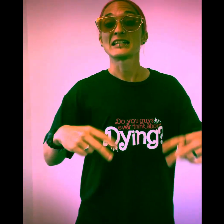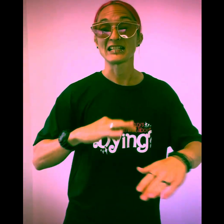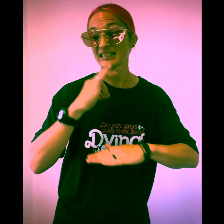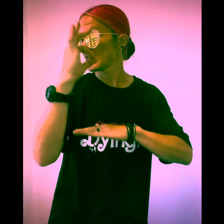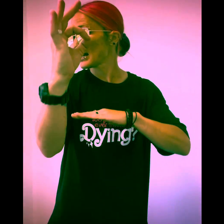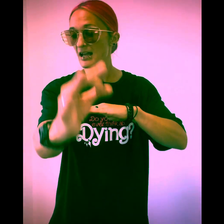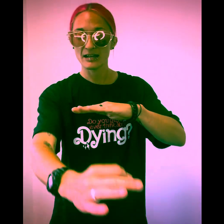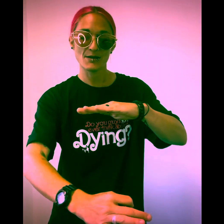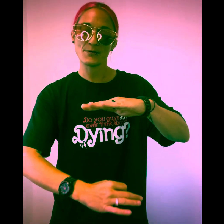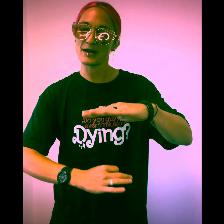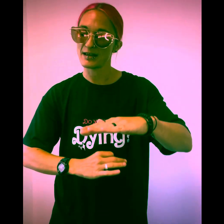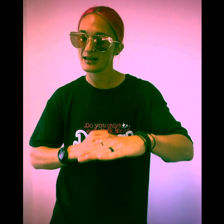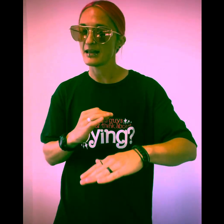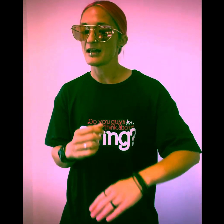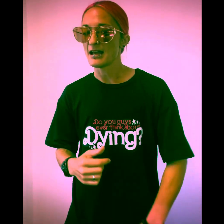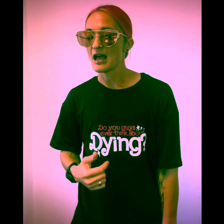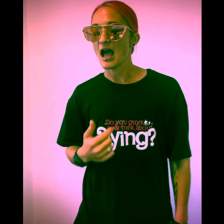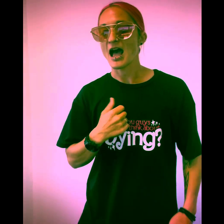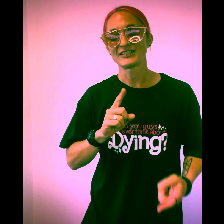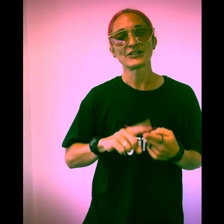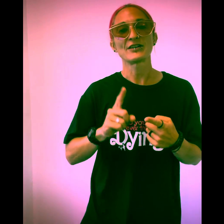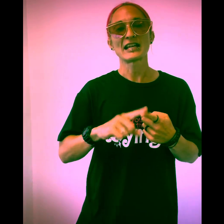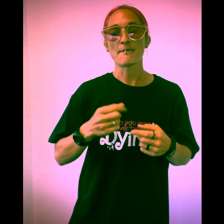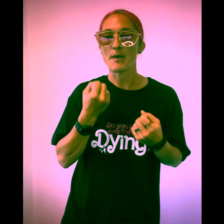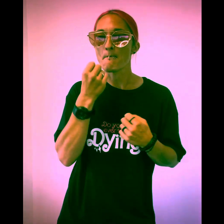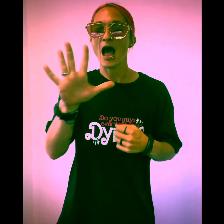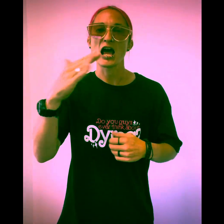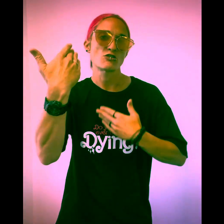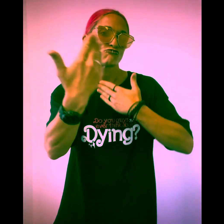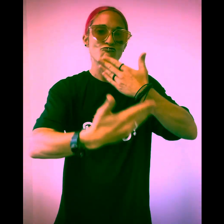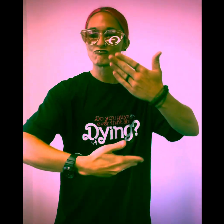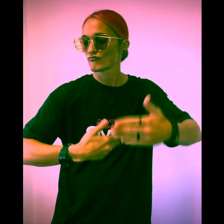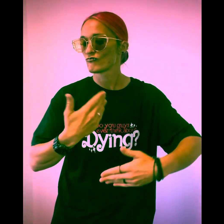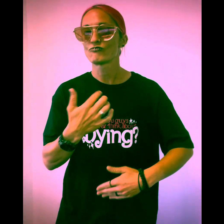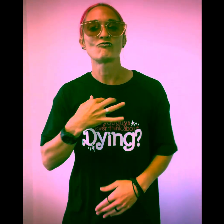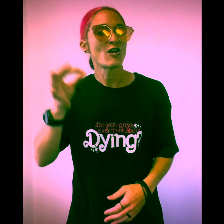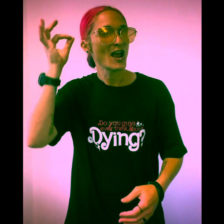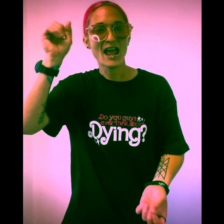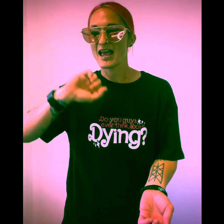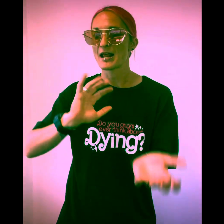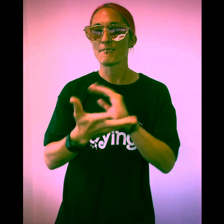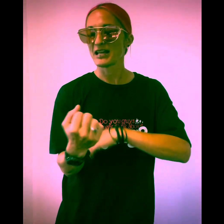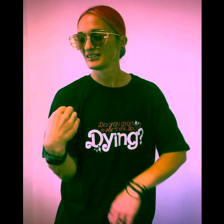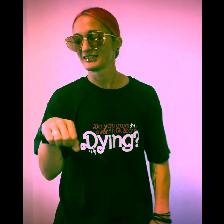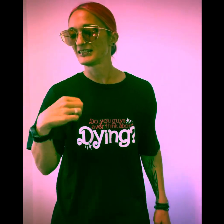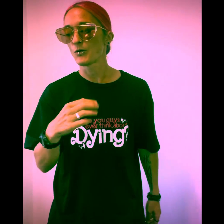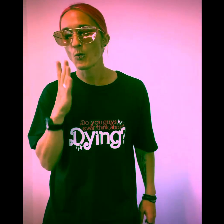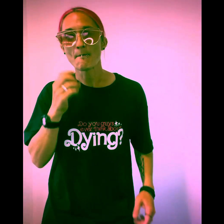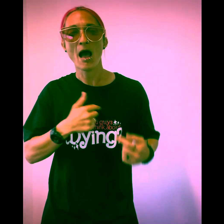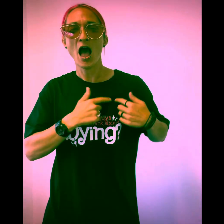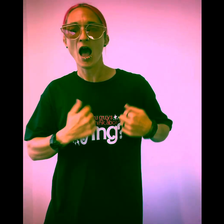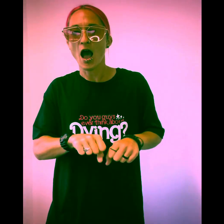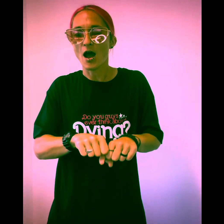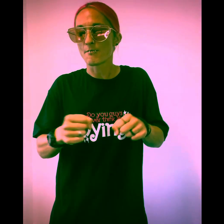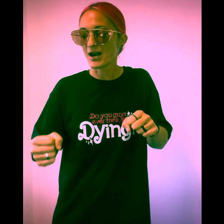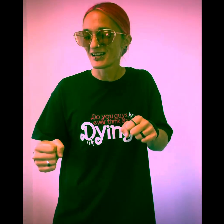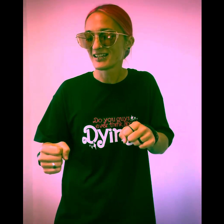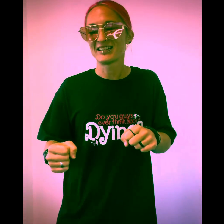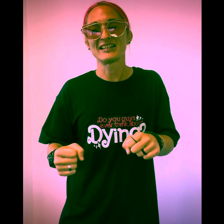dance the night away I'll still keep the party running, I want that out of place When my heart breaks